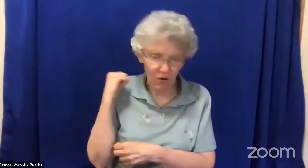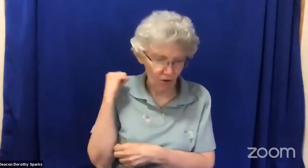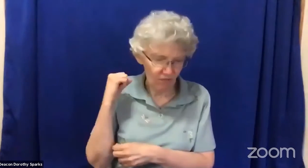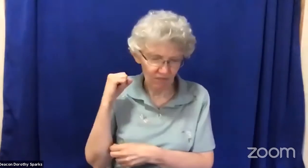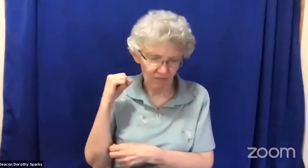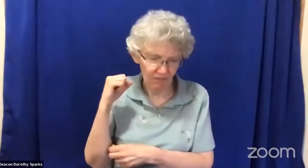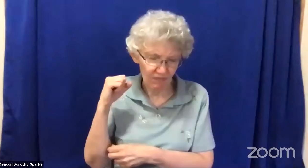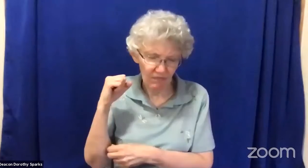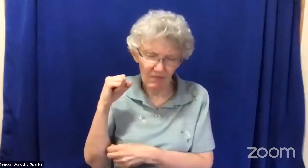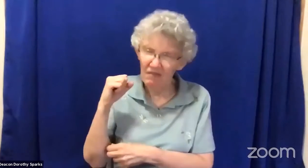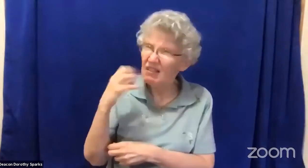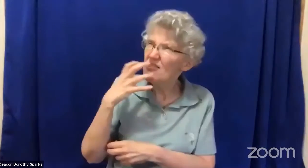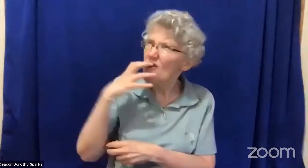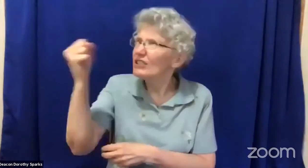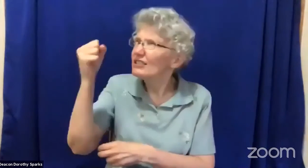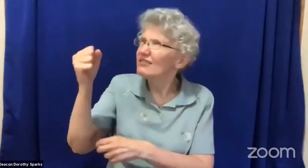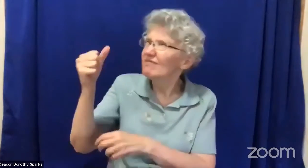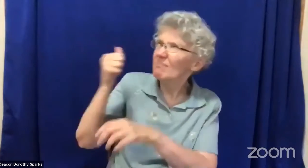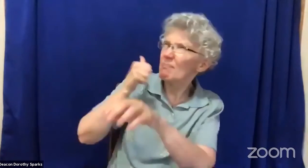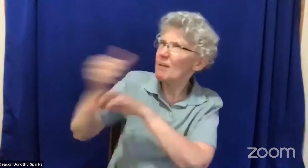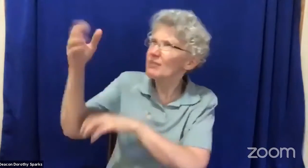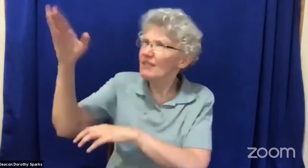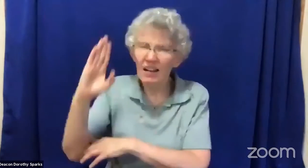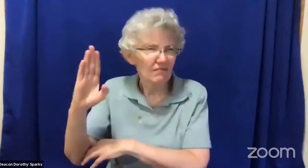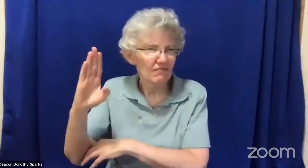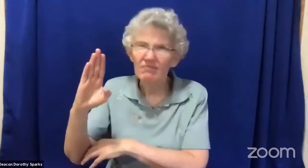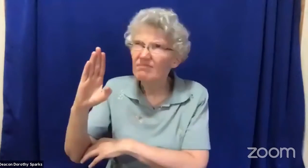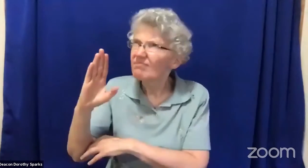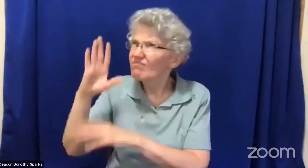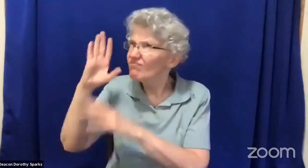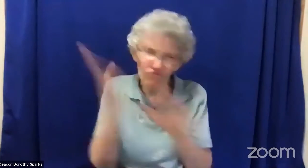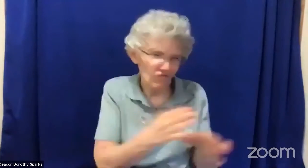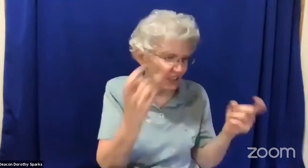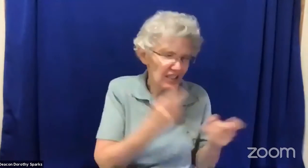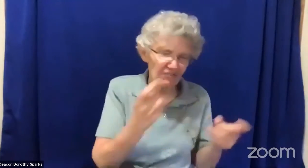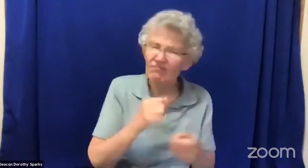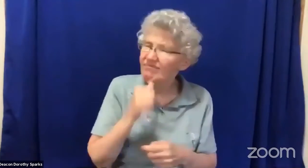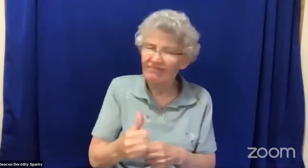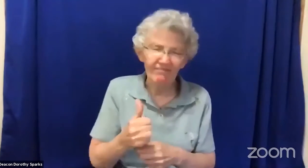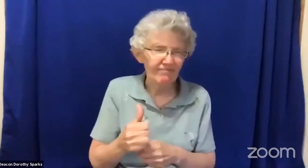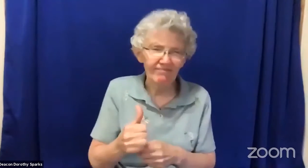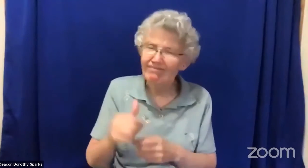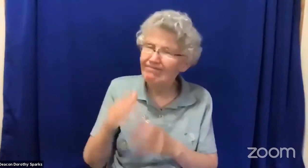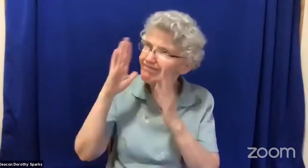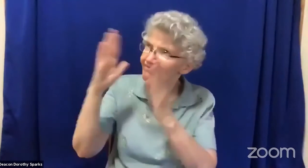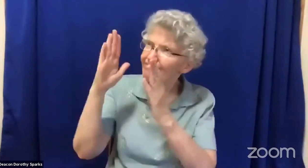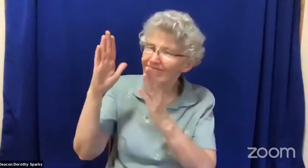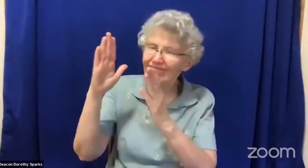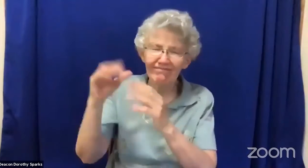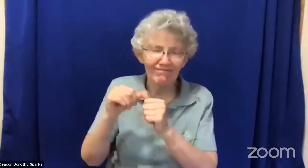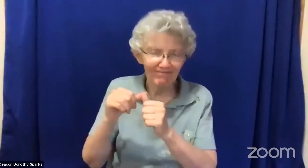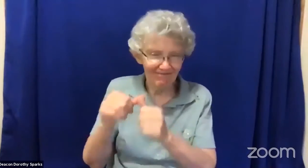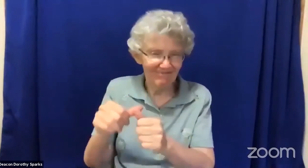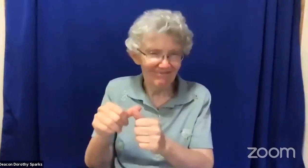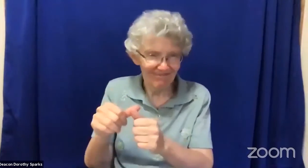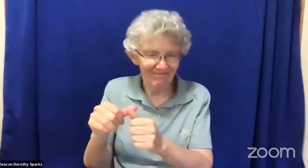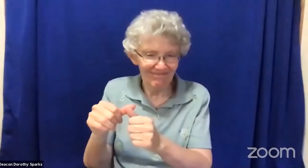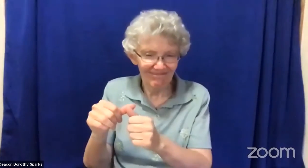in spite of everything Job did not sin or accuse God of doing wrong